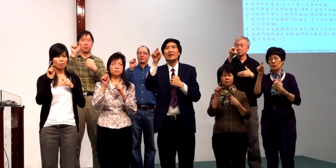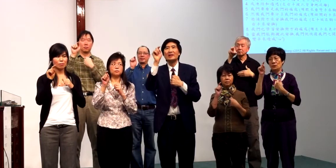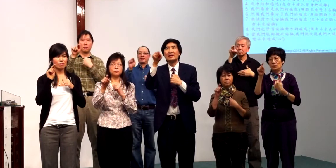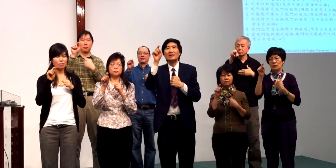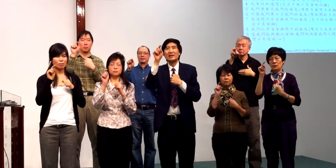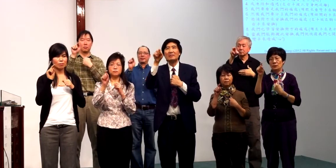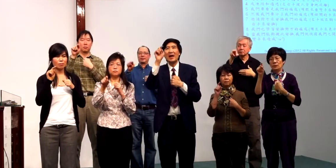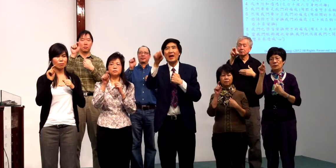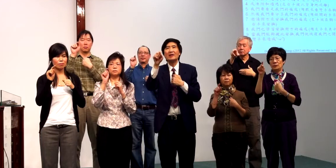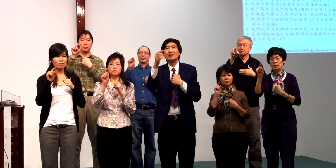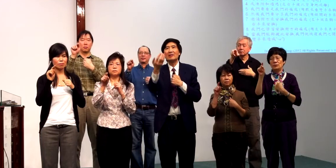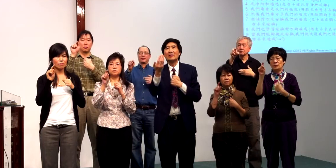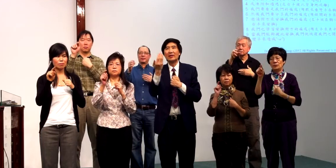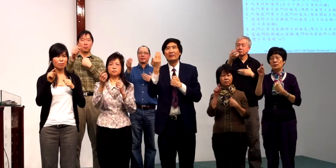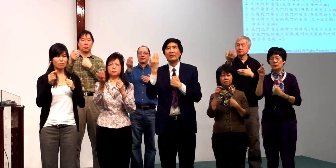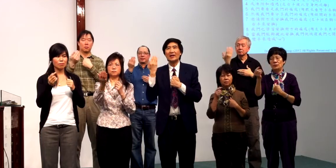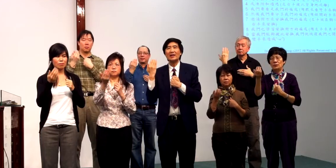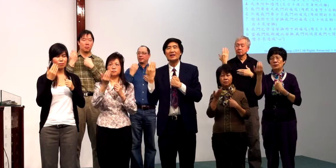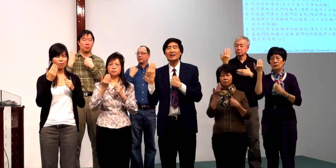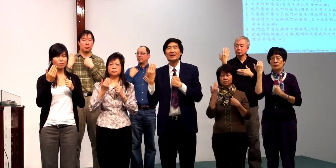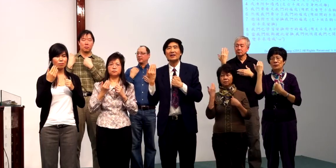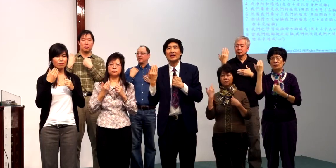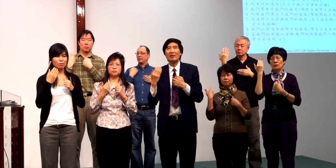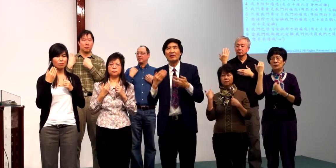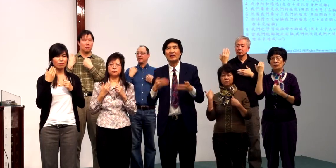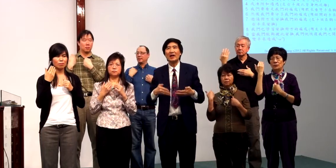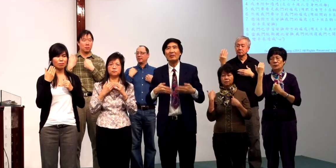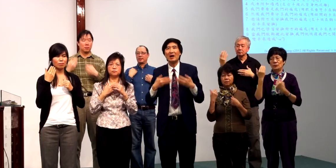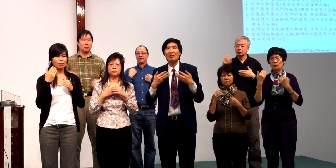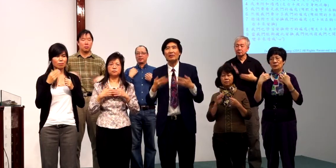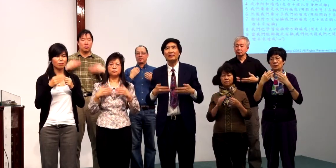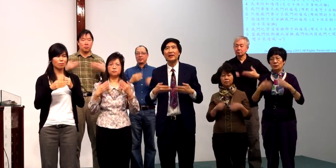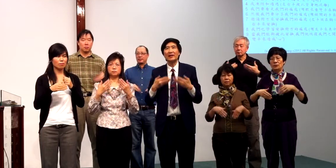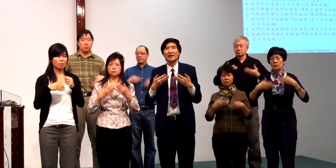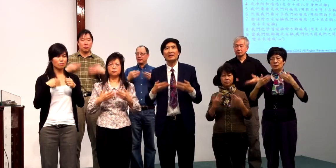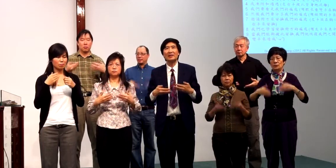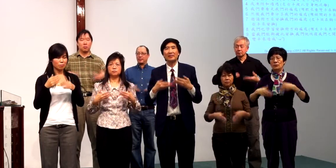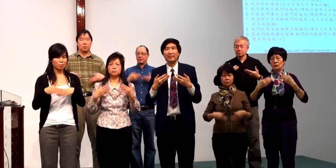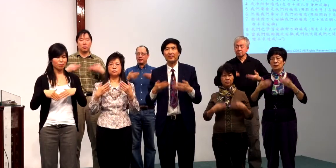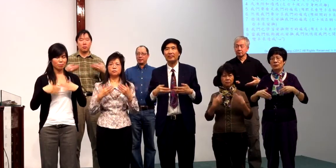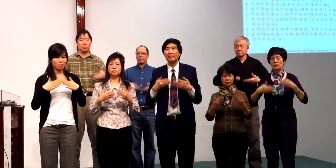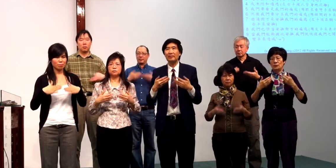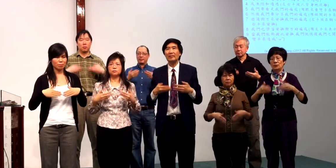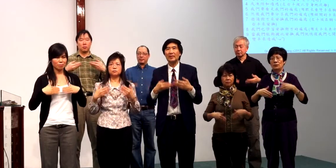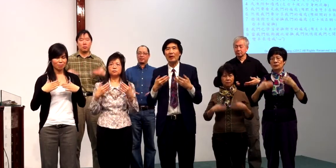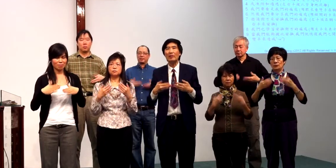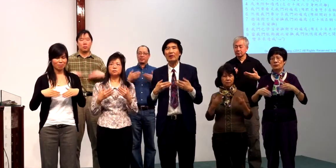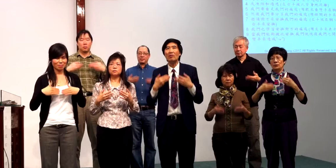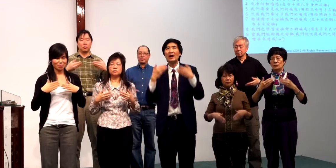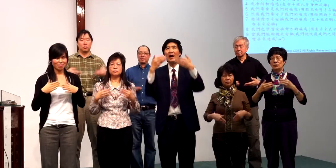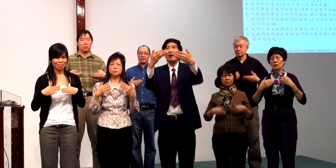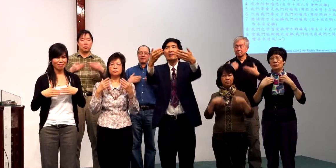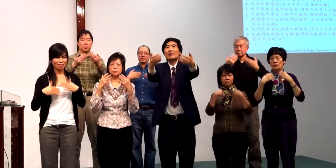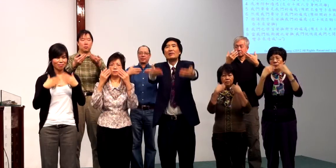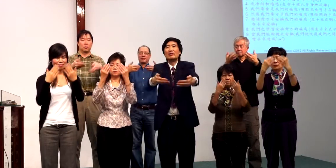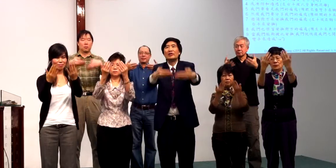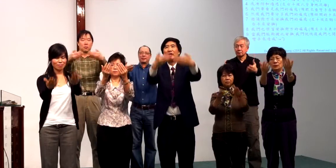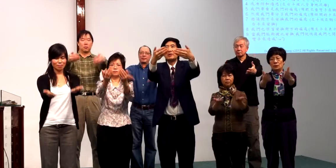demand or avoid. And we claim our own feelings. And we own how we shape